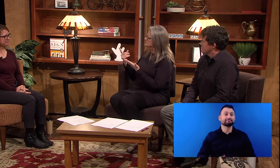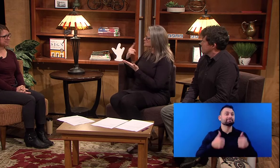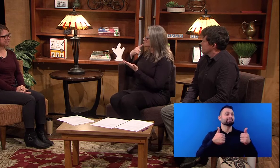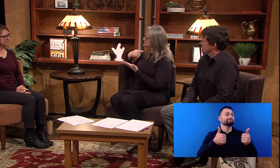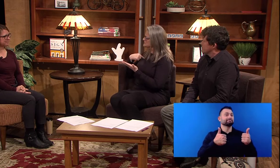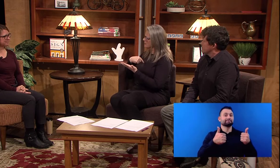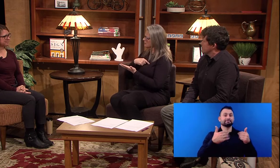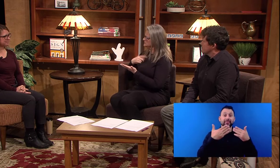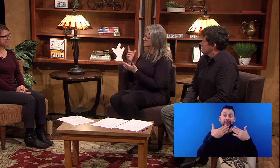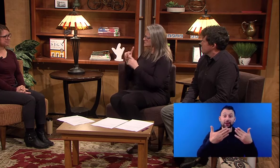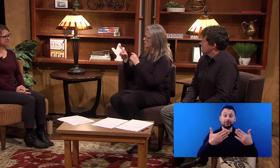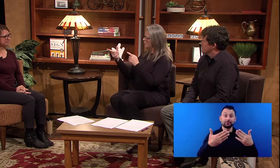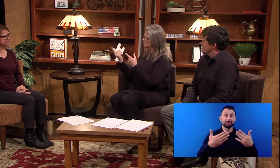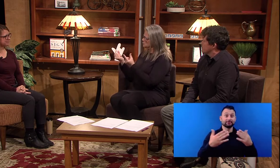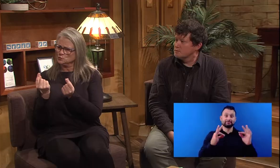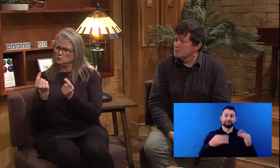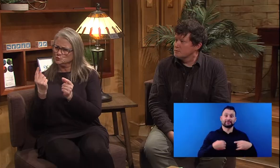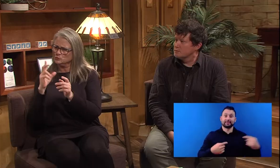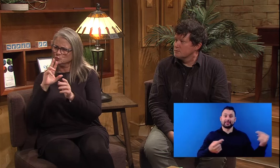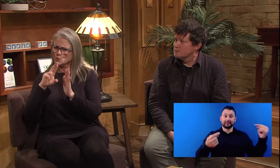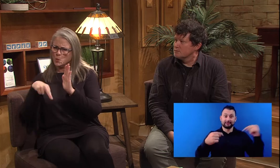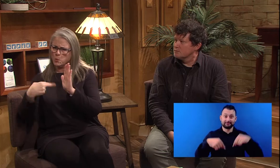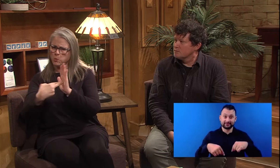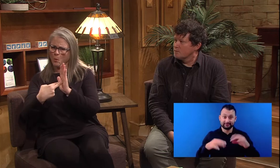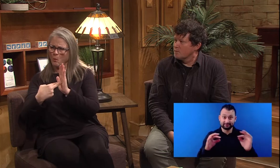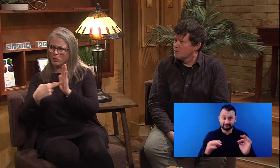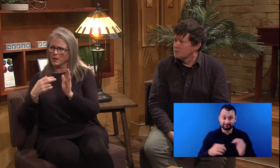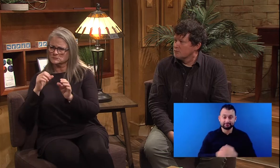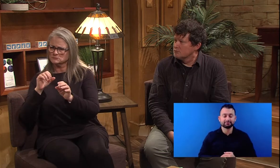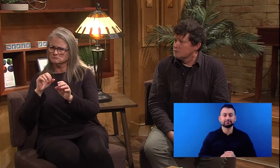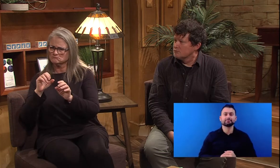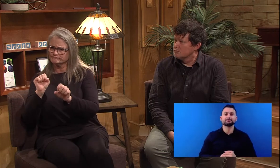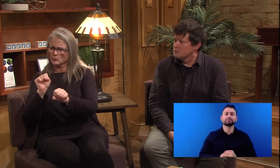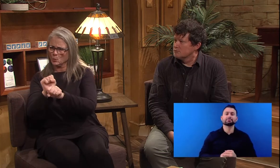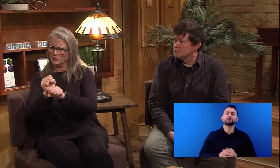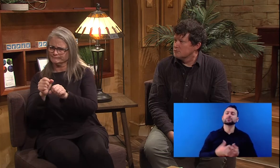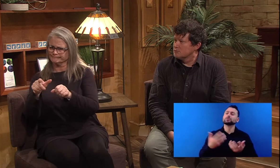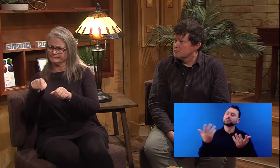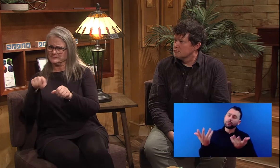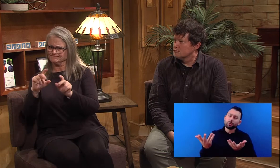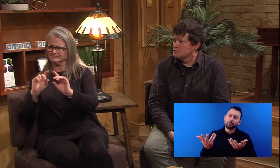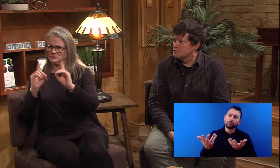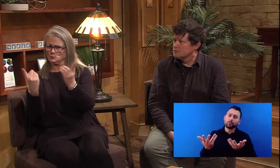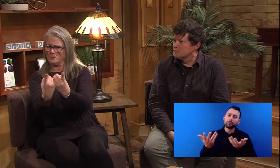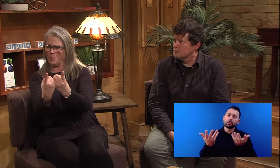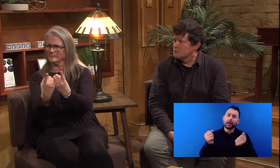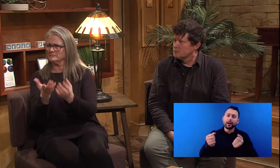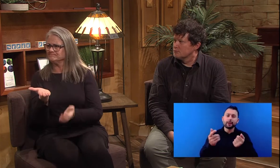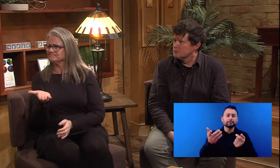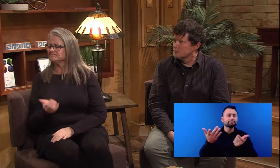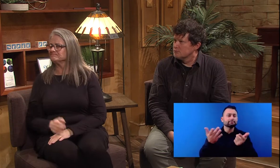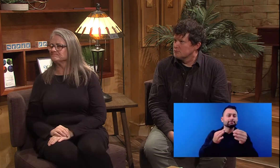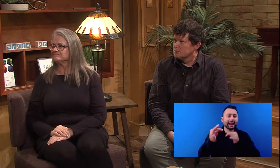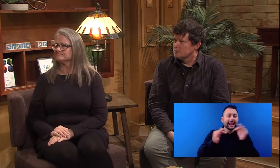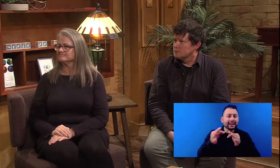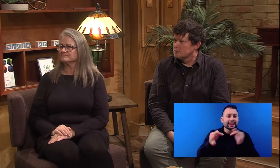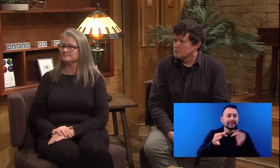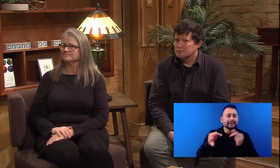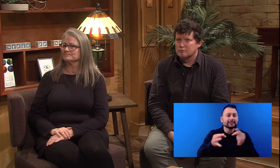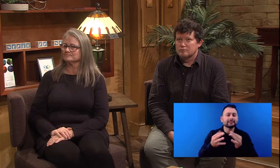So can you tell us what you do and what your role is for Kenton County Health